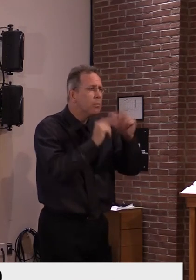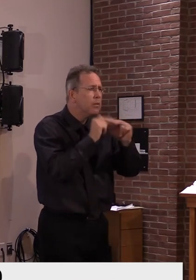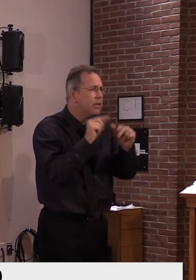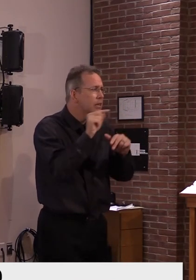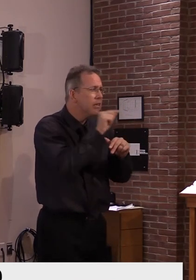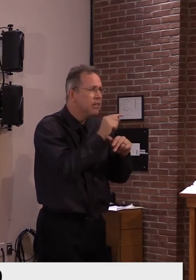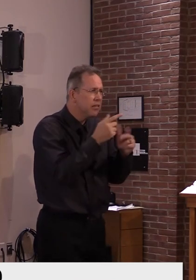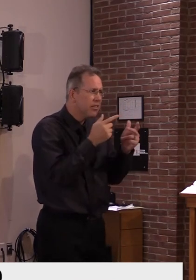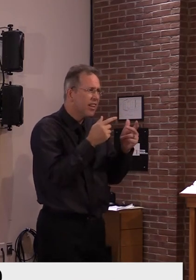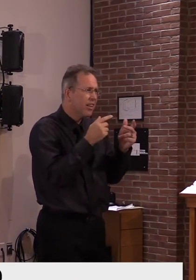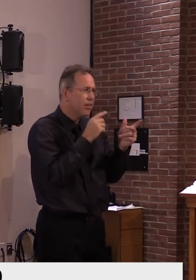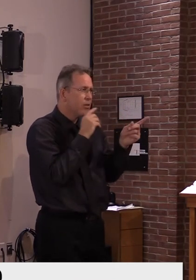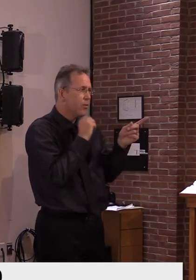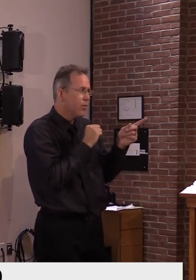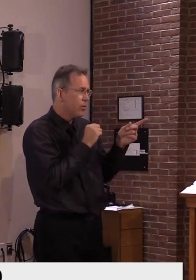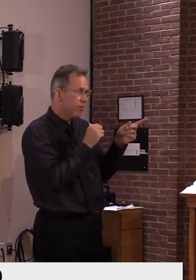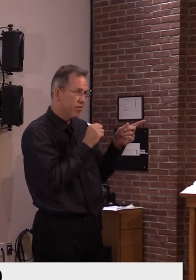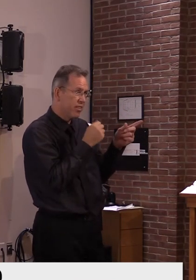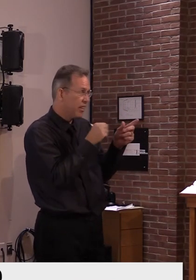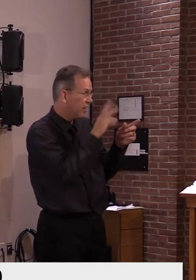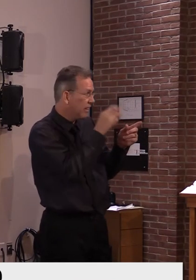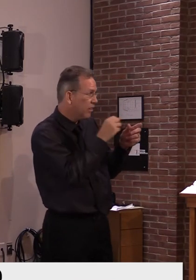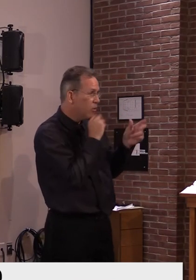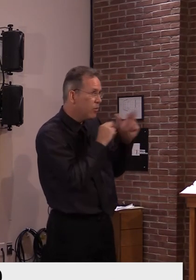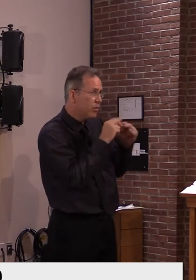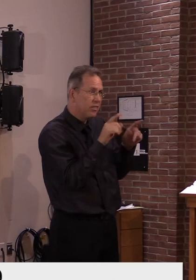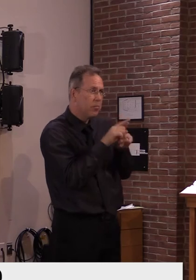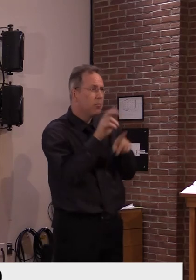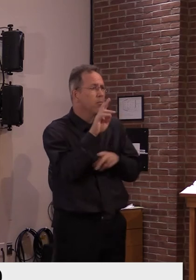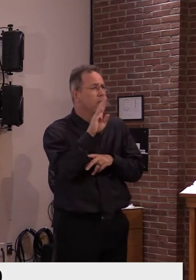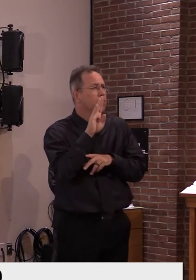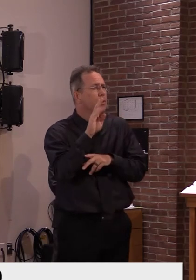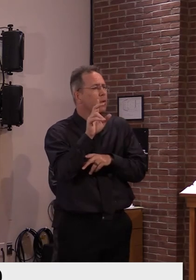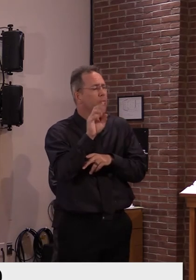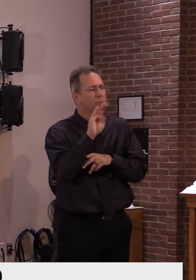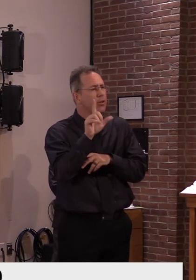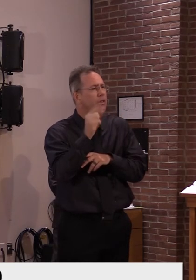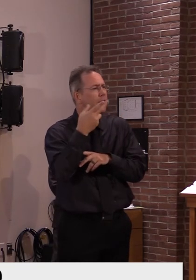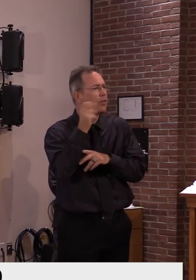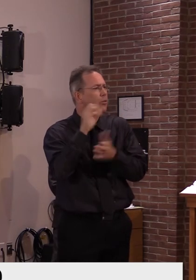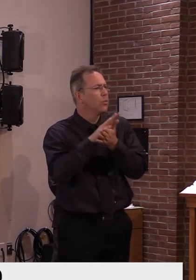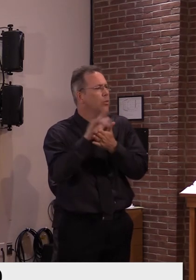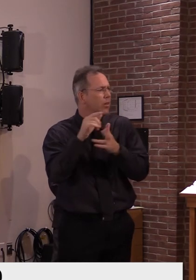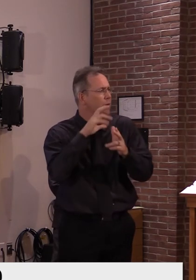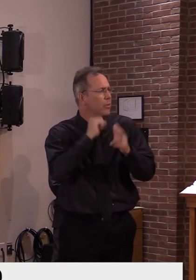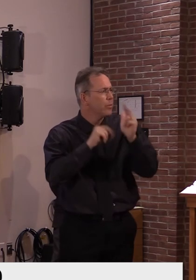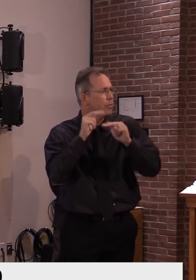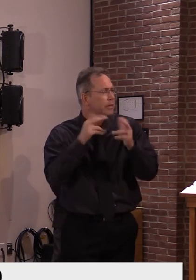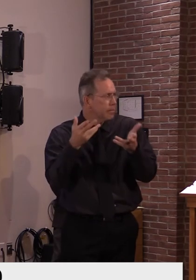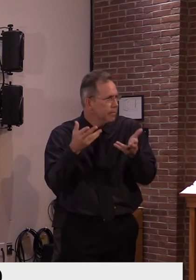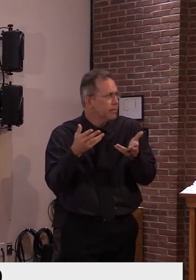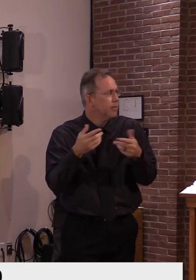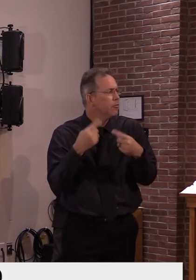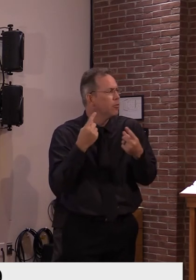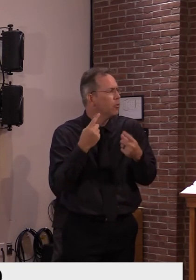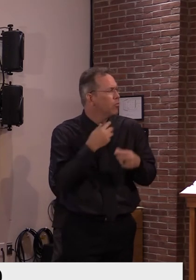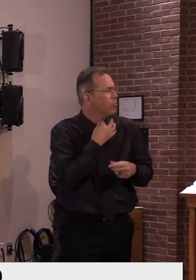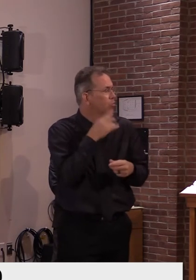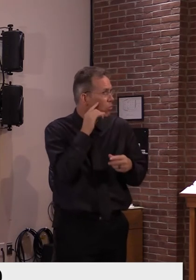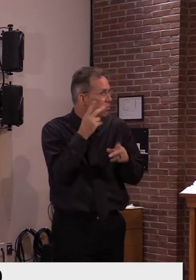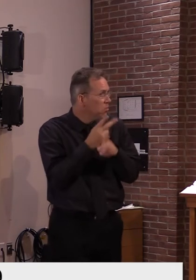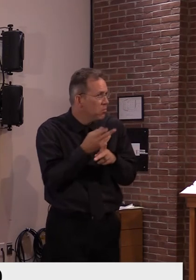restricted Vermont standard, uh, reviewed on a scientific basis and use your executive order power to, uh,